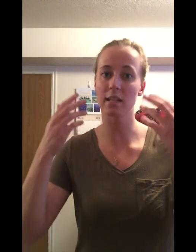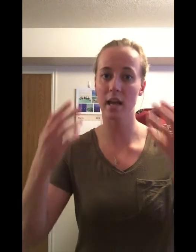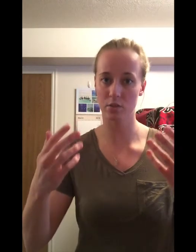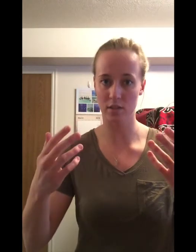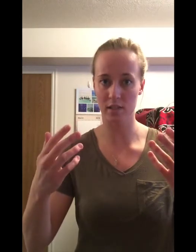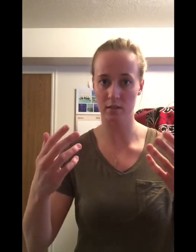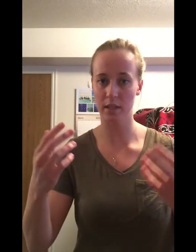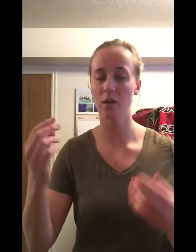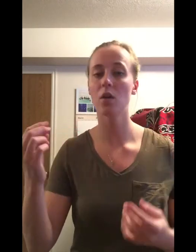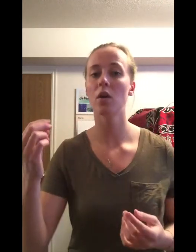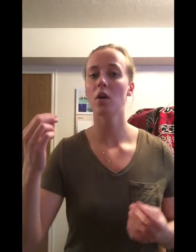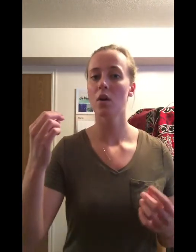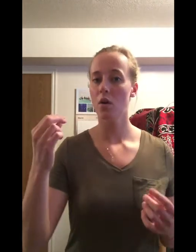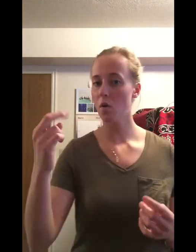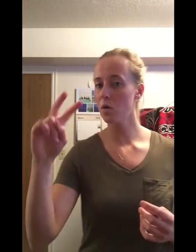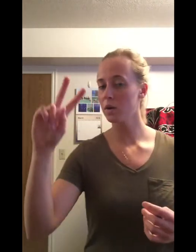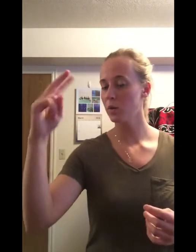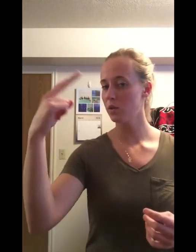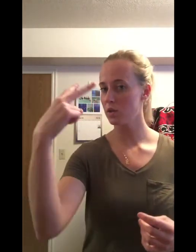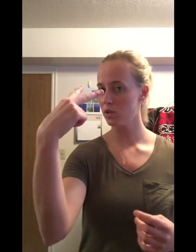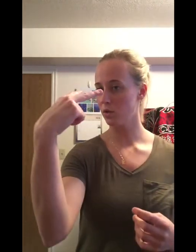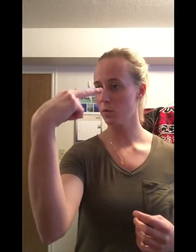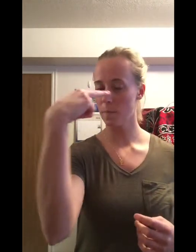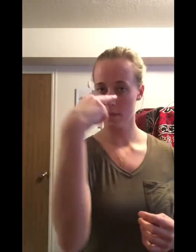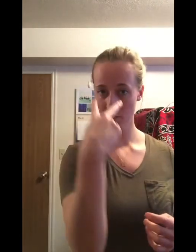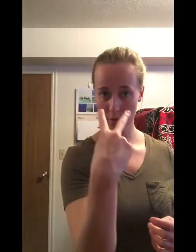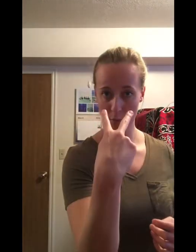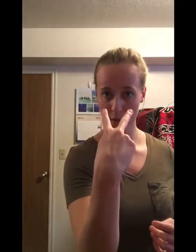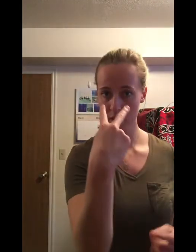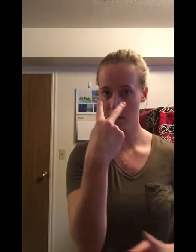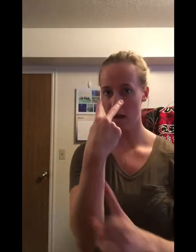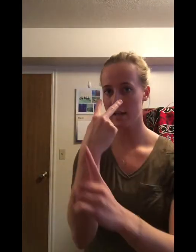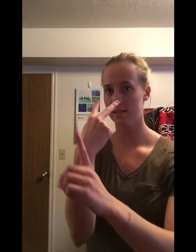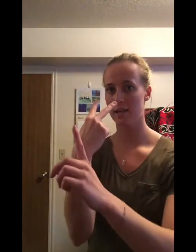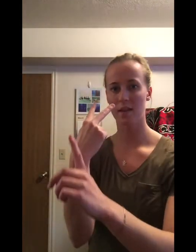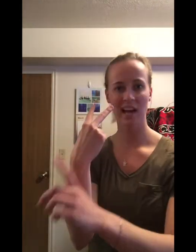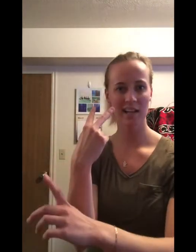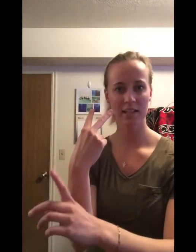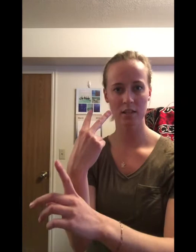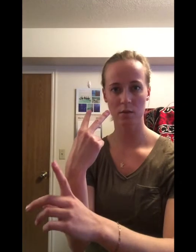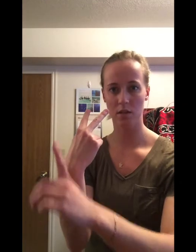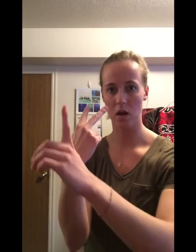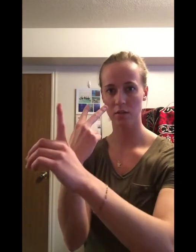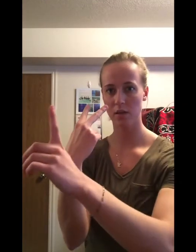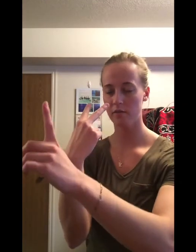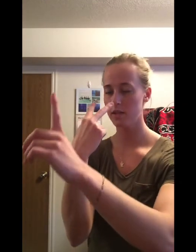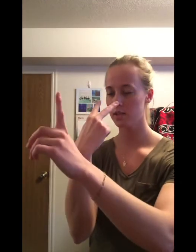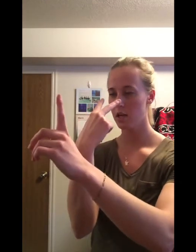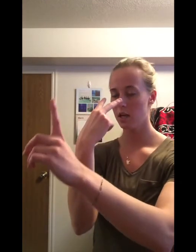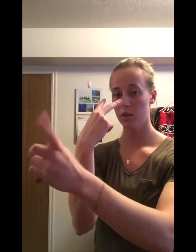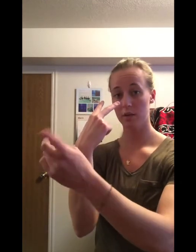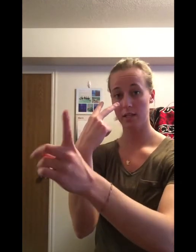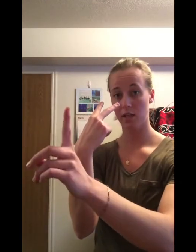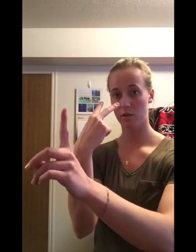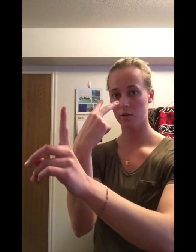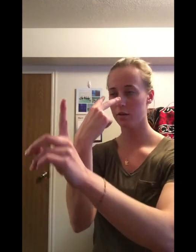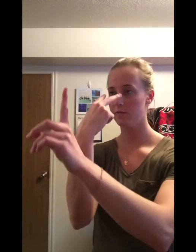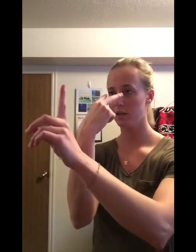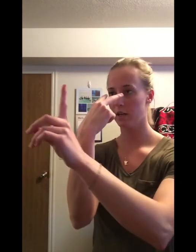and extrinsically. Or what you can do is you can point at your eyes and then kind of like they do at the doctor's office, you can take your third finger